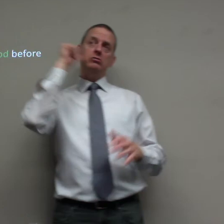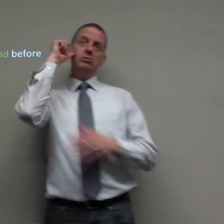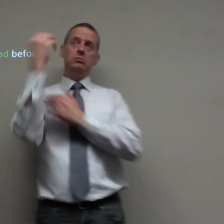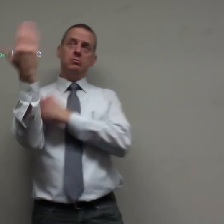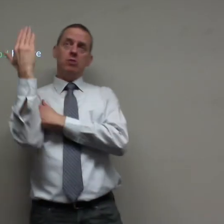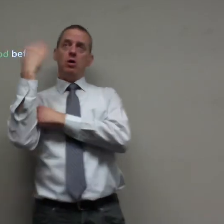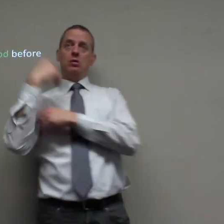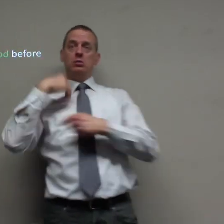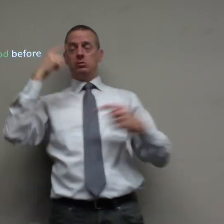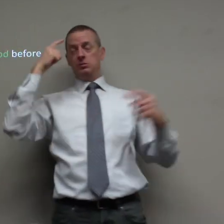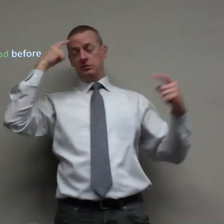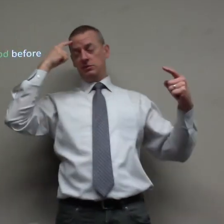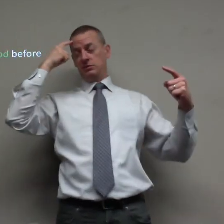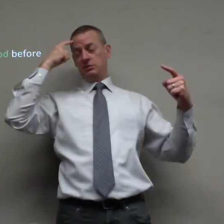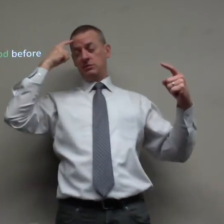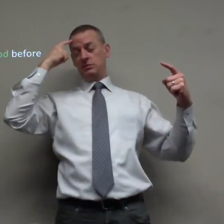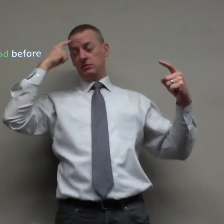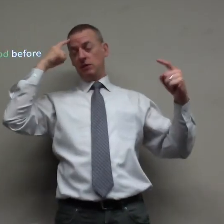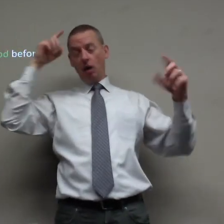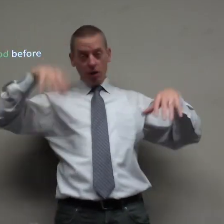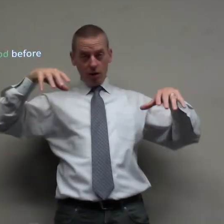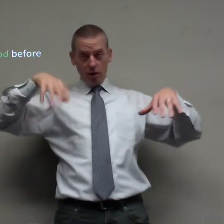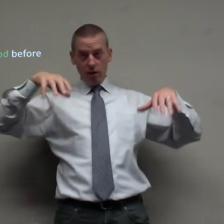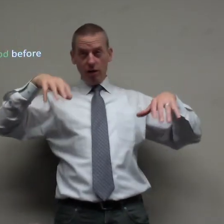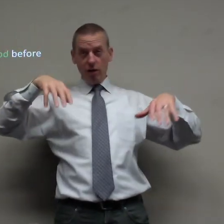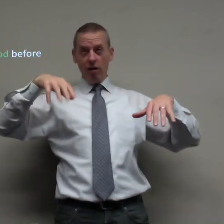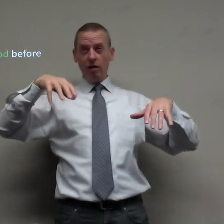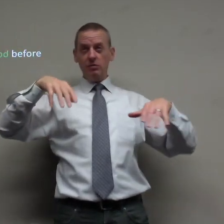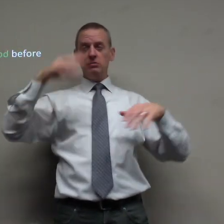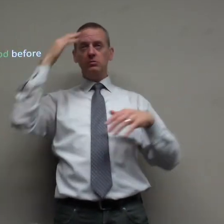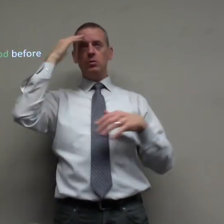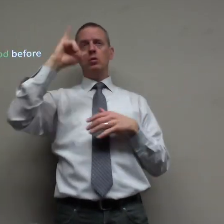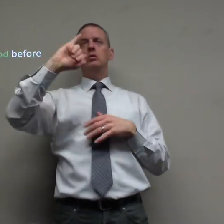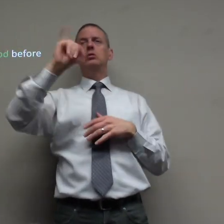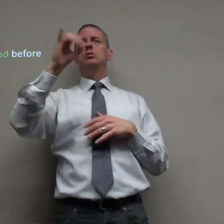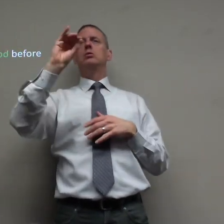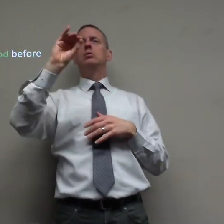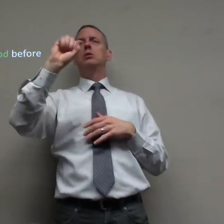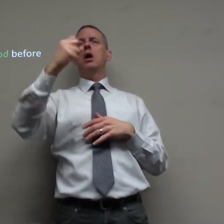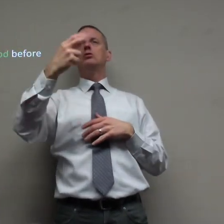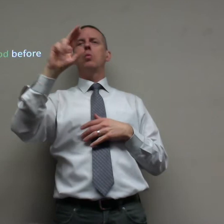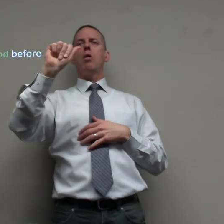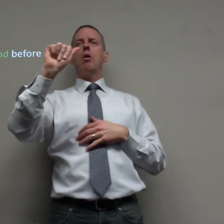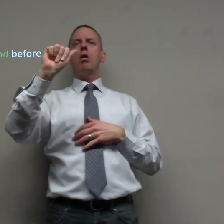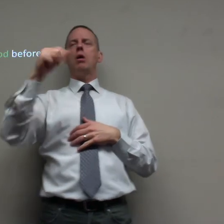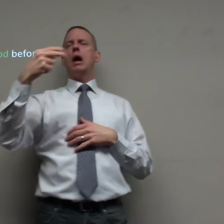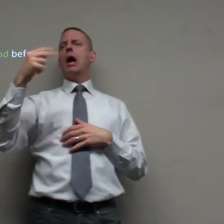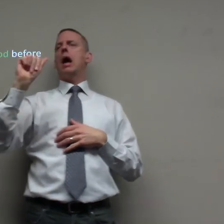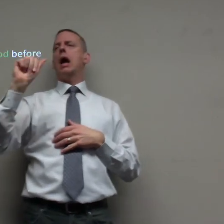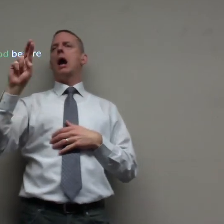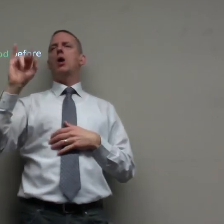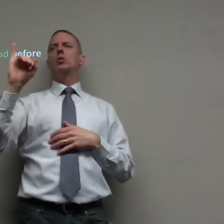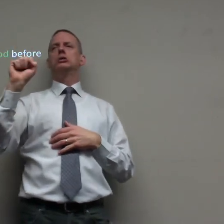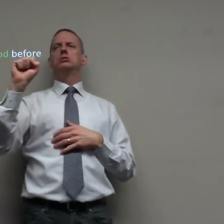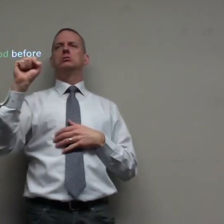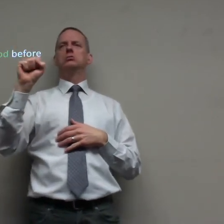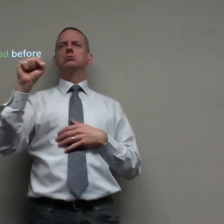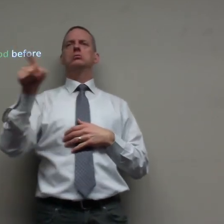yesterday morning I was shocked you know Joshua Harris